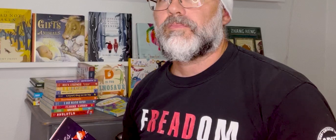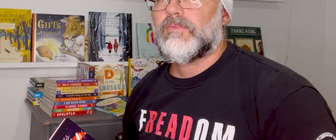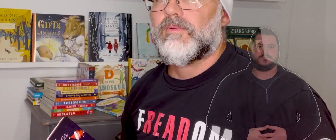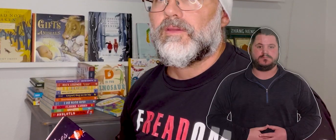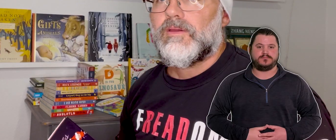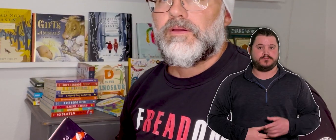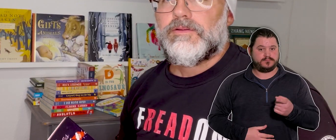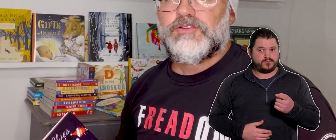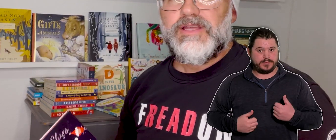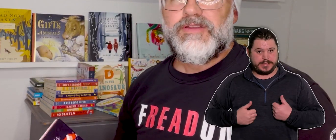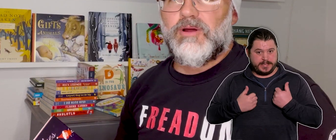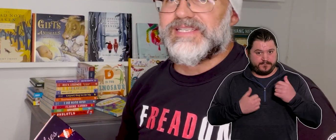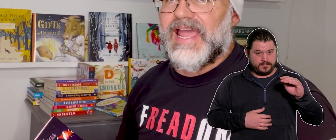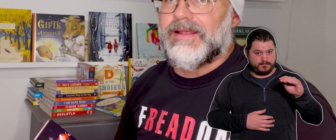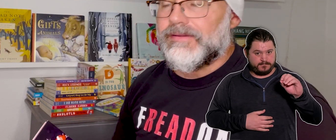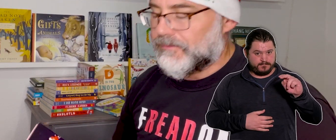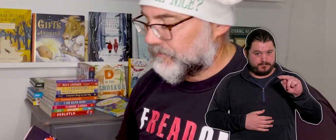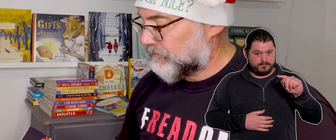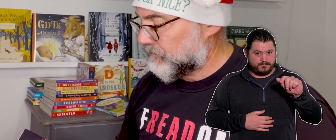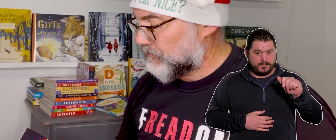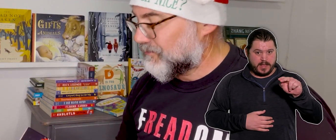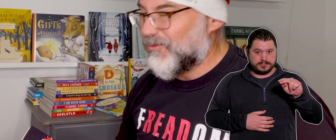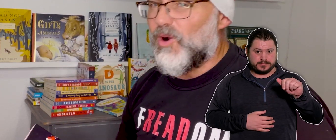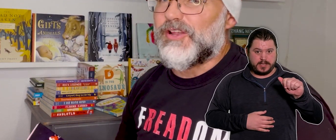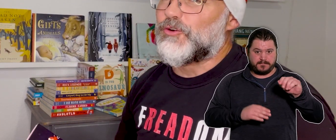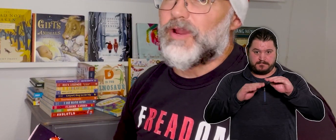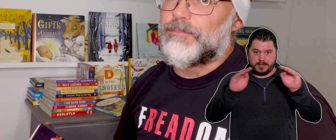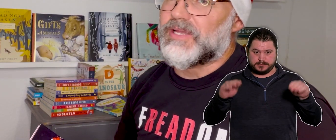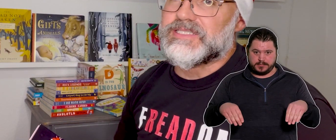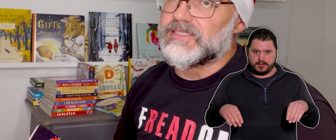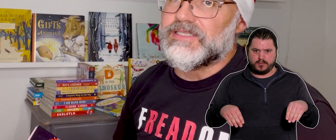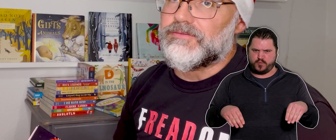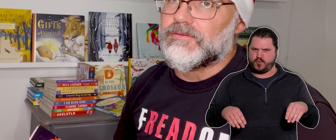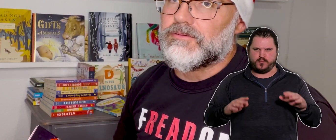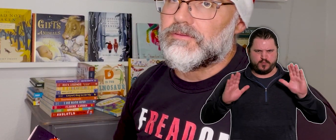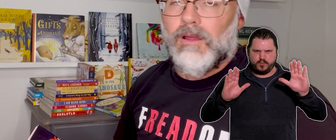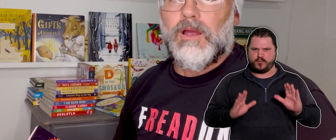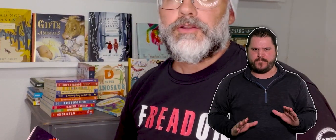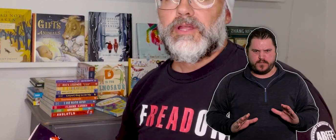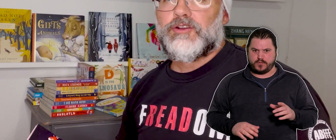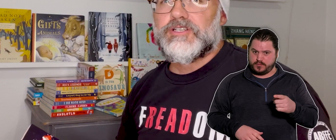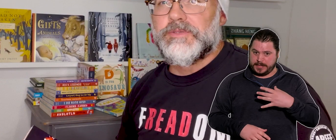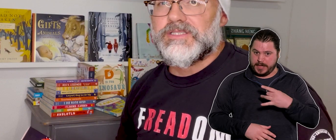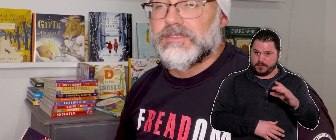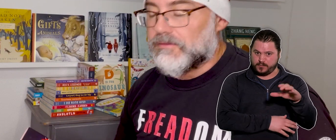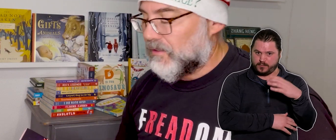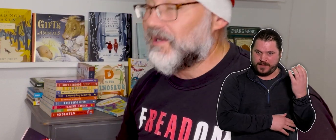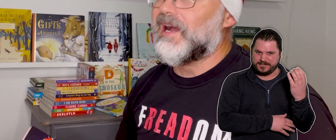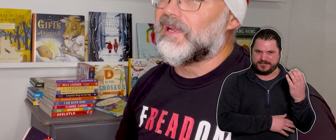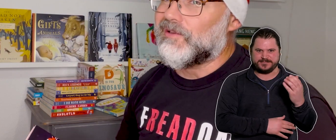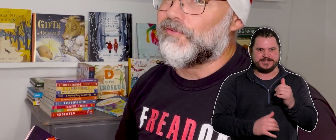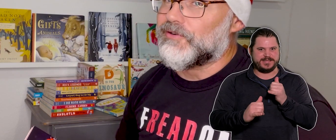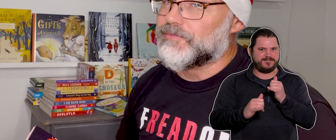Do you live in Montana? What a great place to live. Do you like Christmas? I love Christmas.